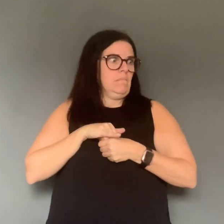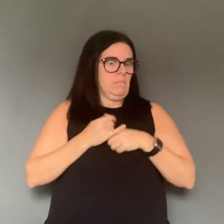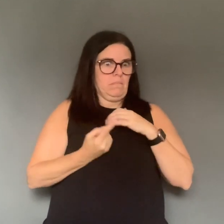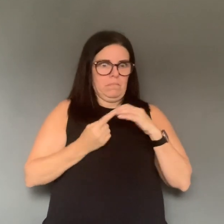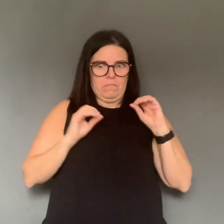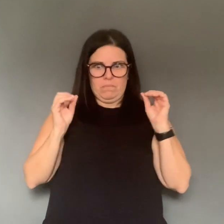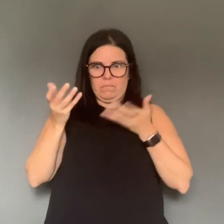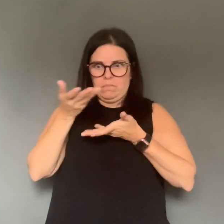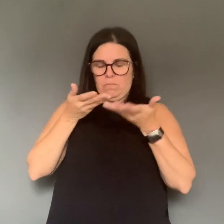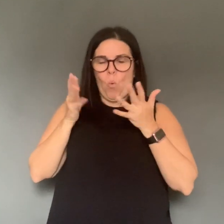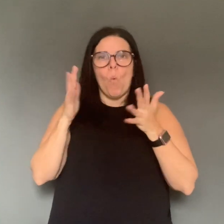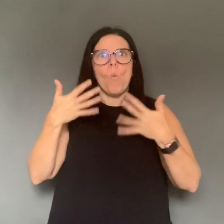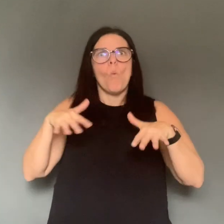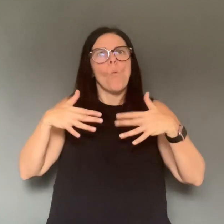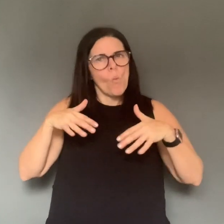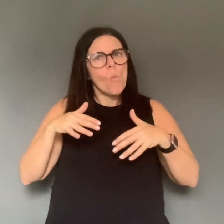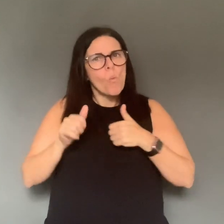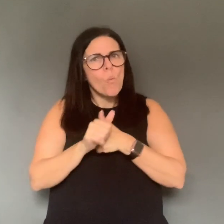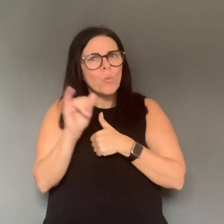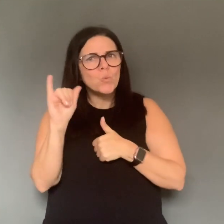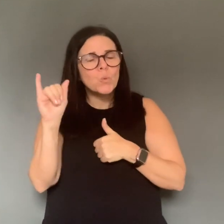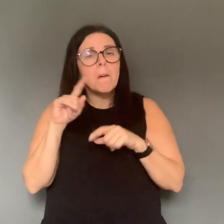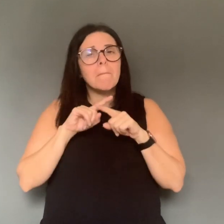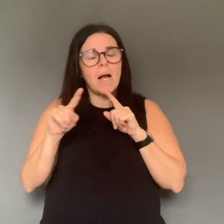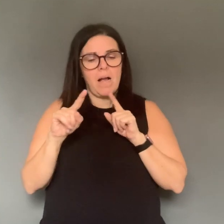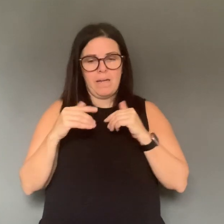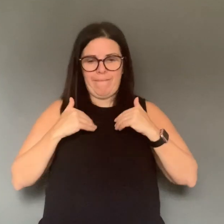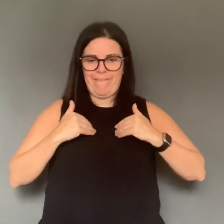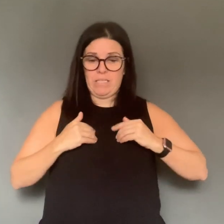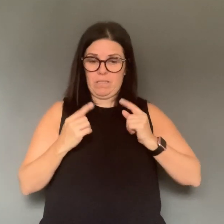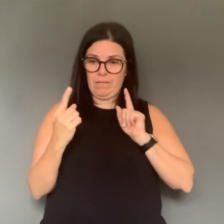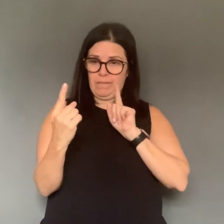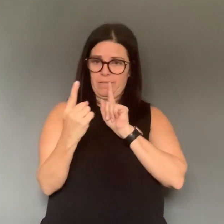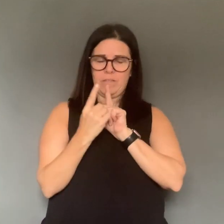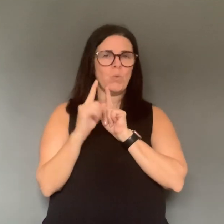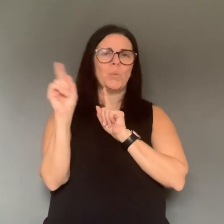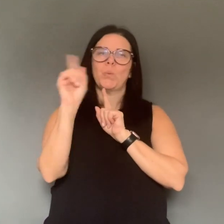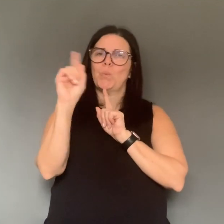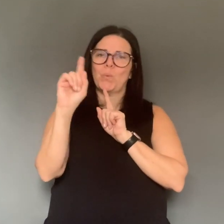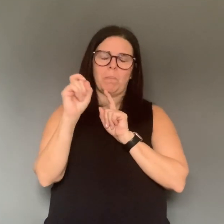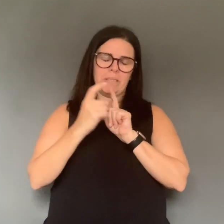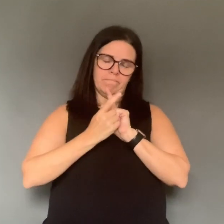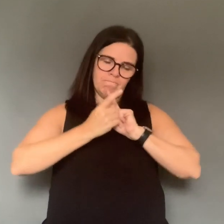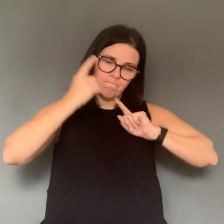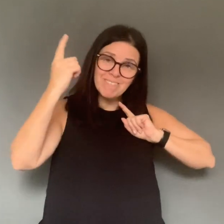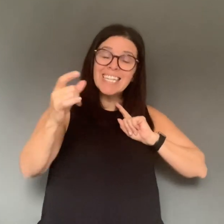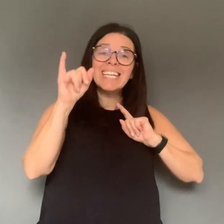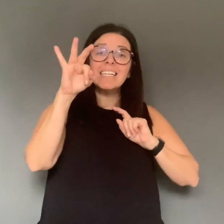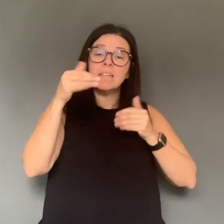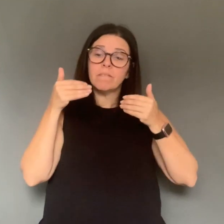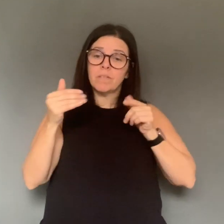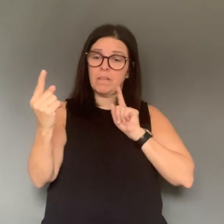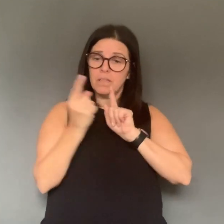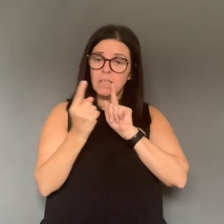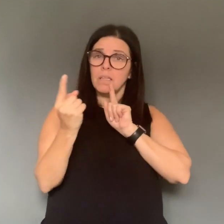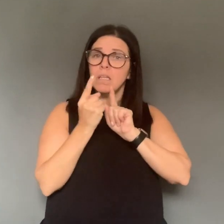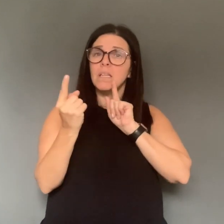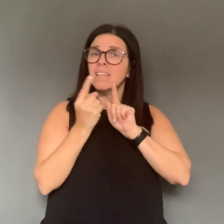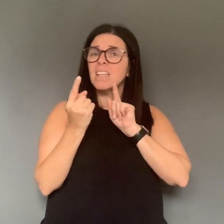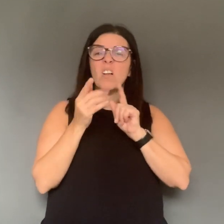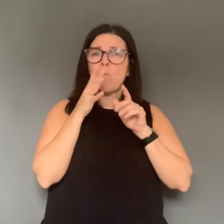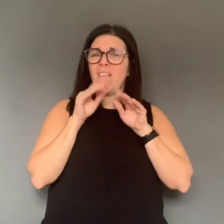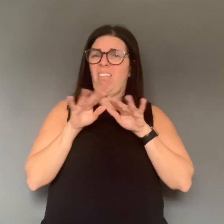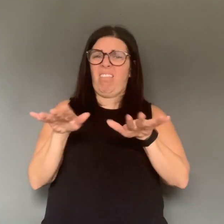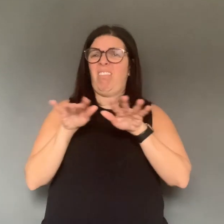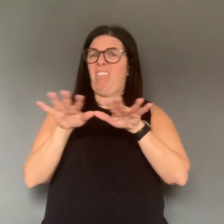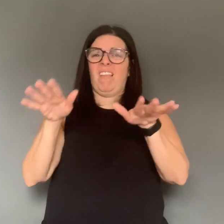connected. It is also important for people to be socially connected, but physically distanced. So I think we need to do that. And